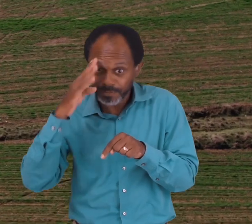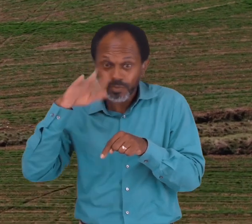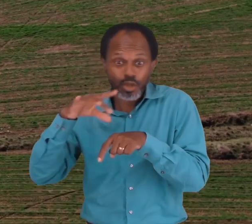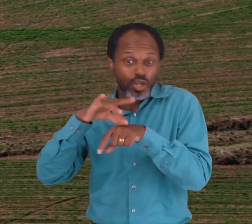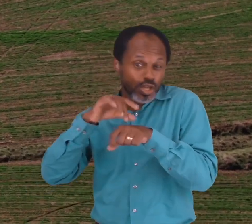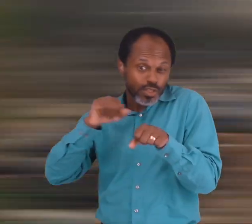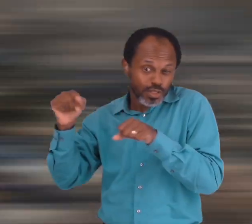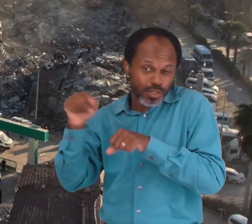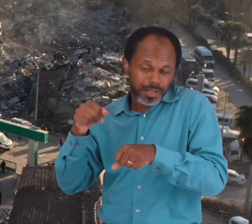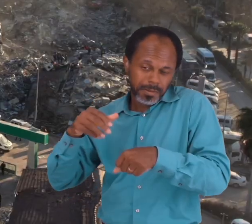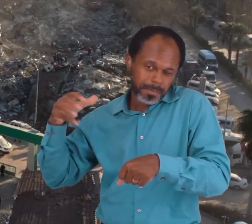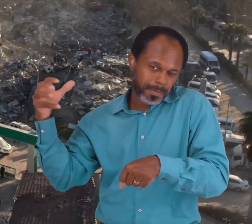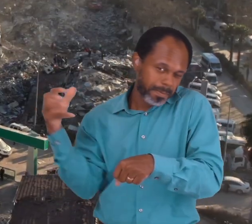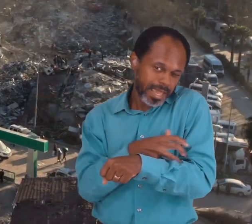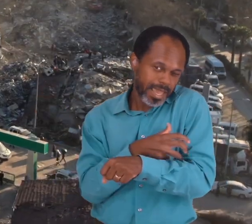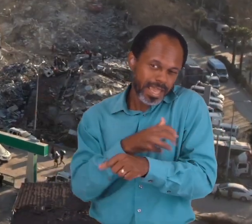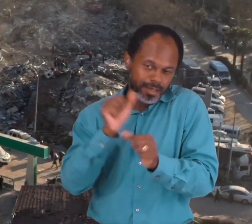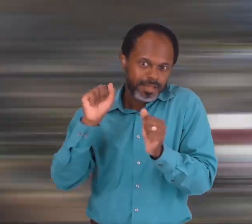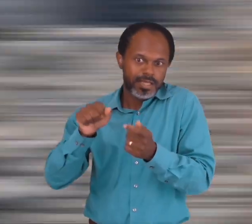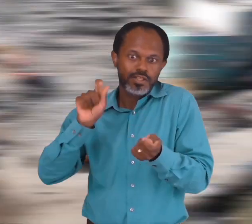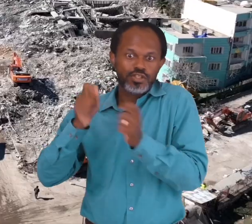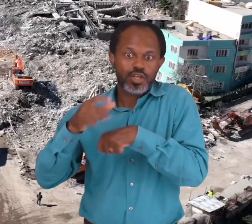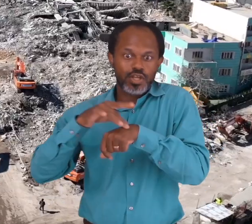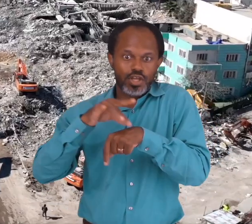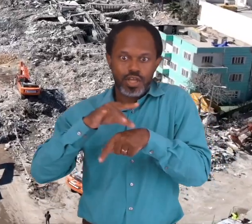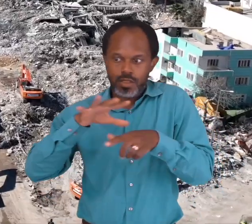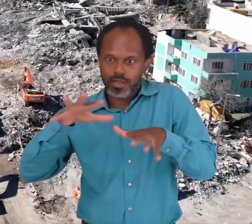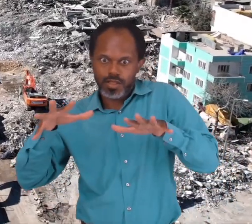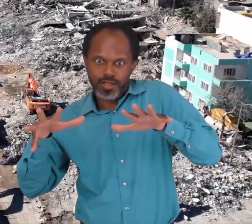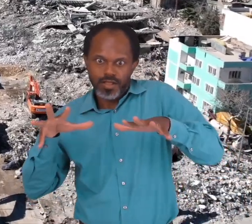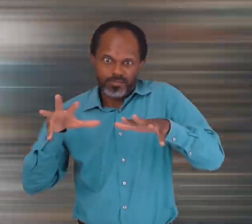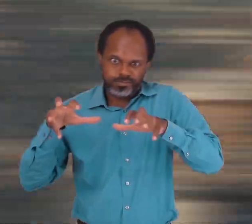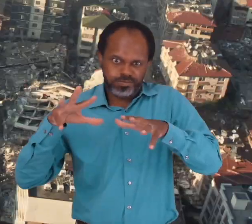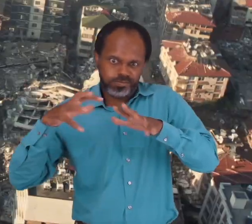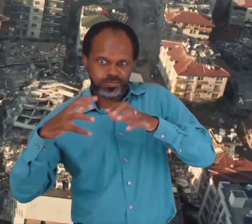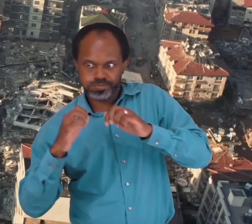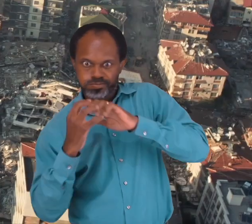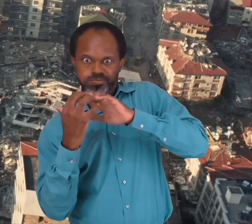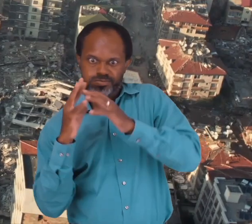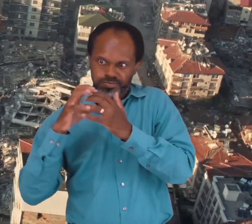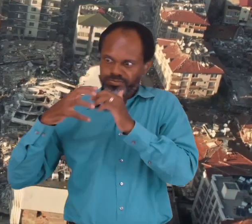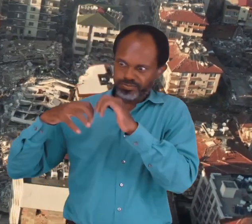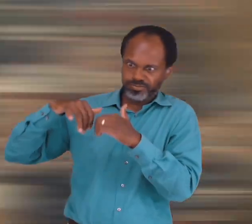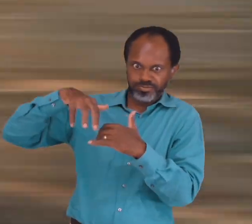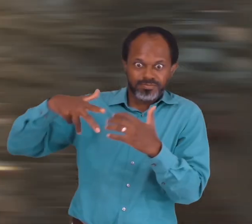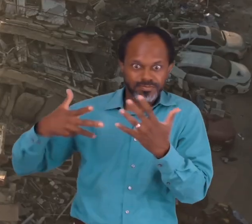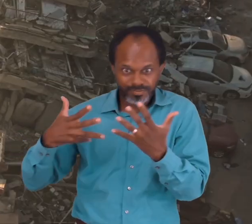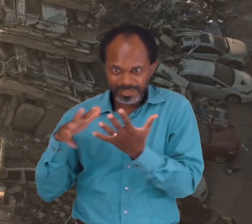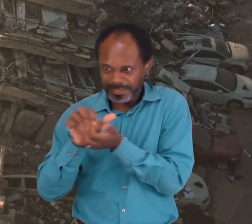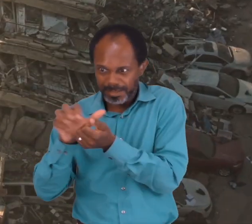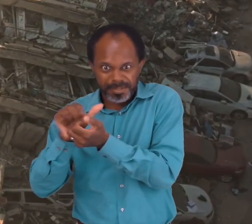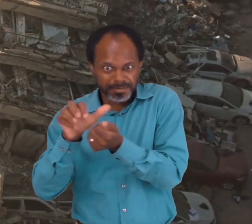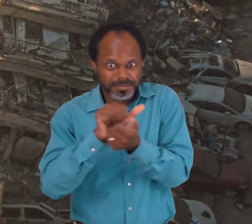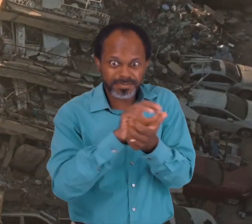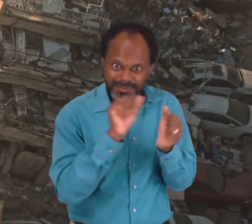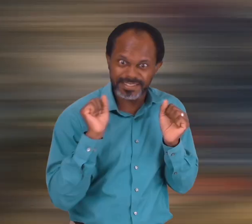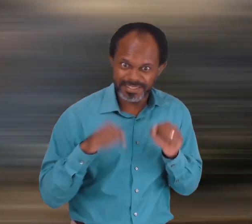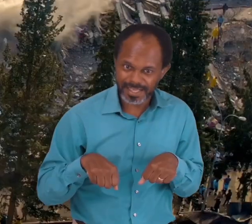the surface of the Earth and can do a lot of damage. And sometimes, earthquakes can even cause other